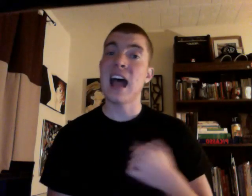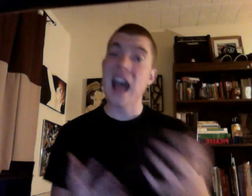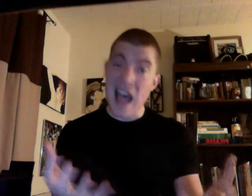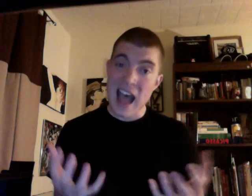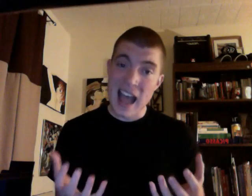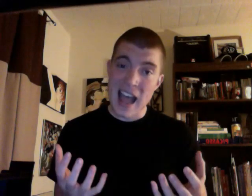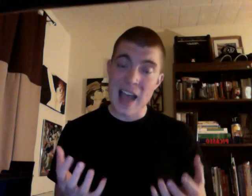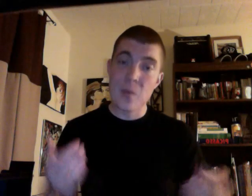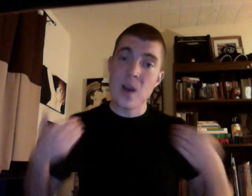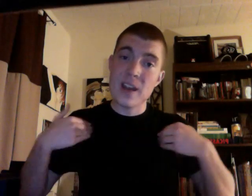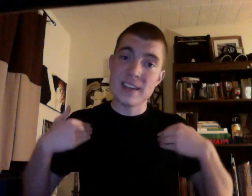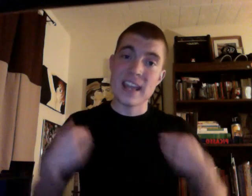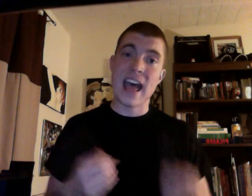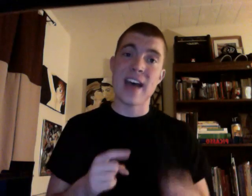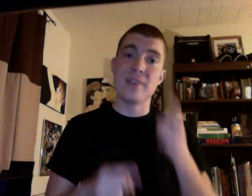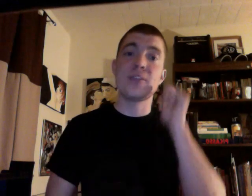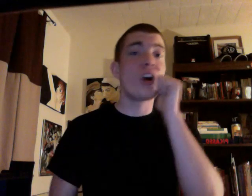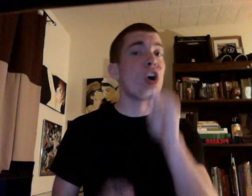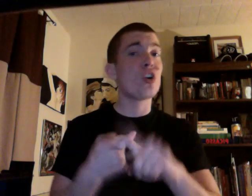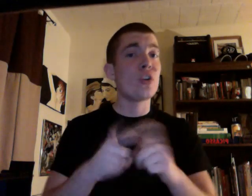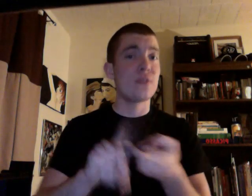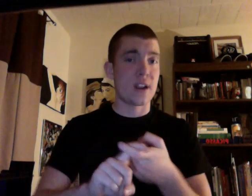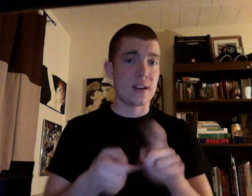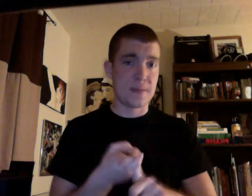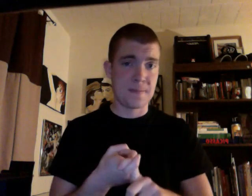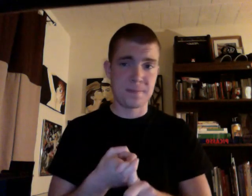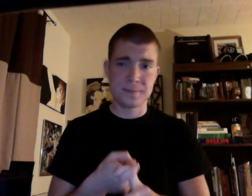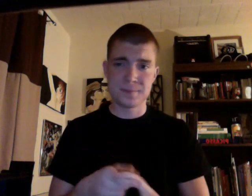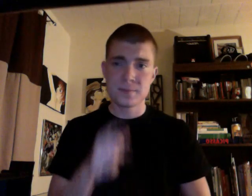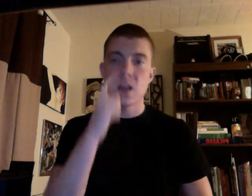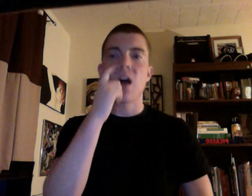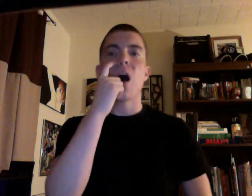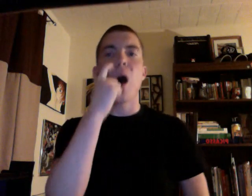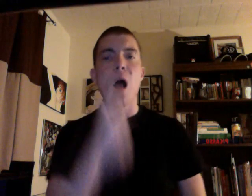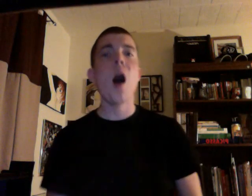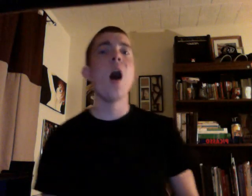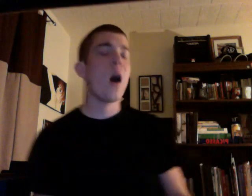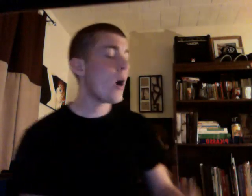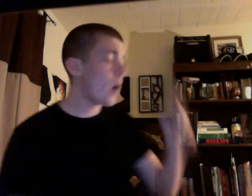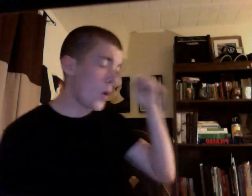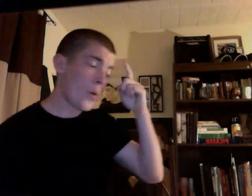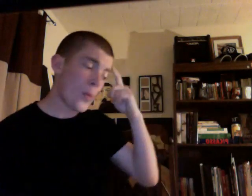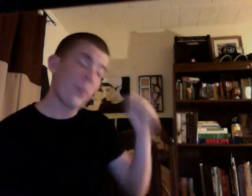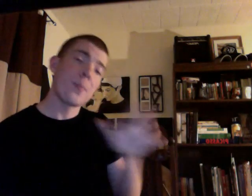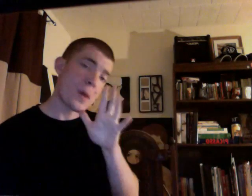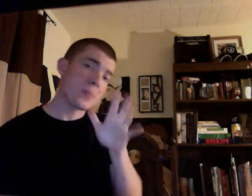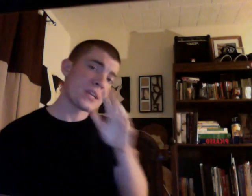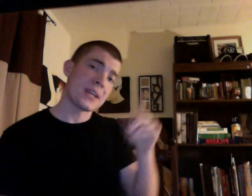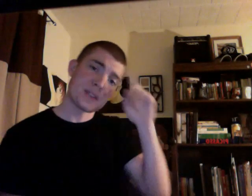I want to have a girlfriend. Oh, mom says,